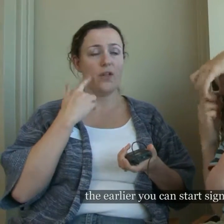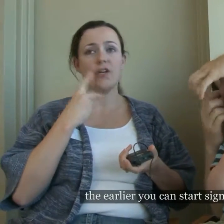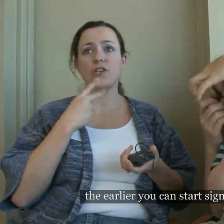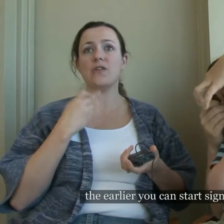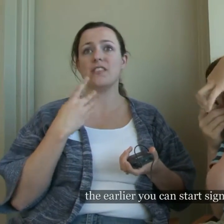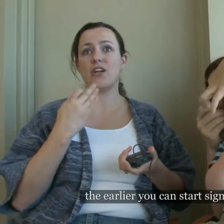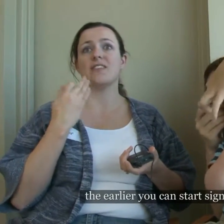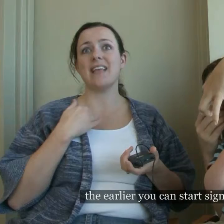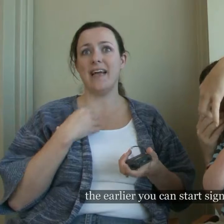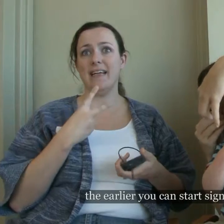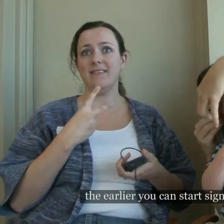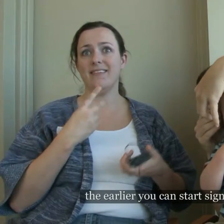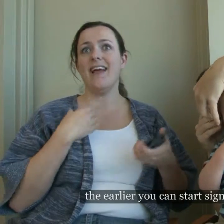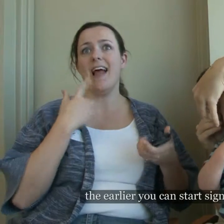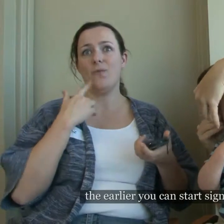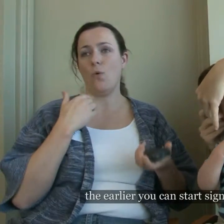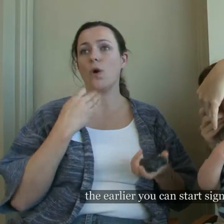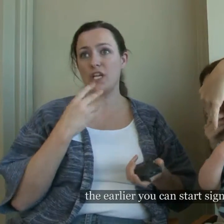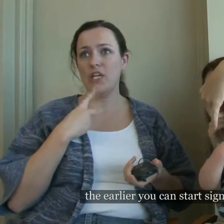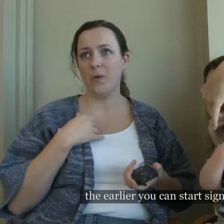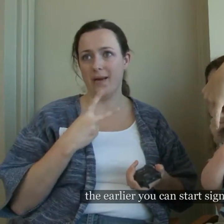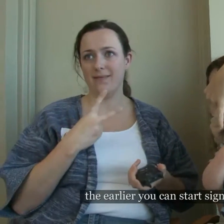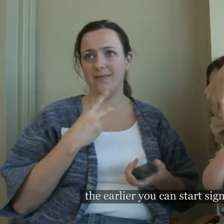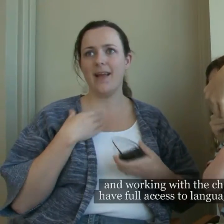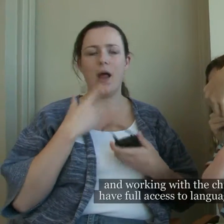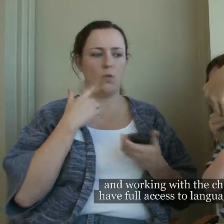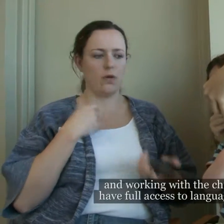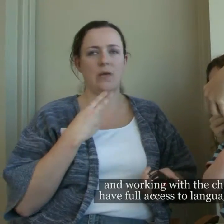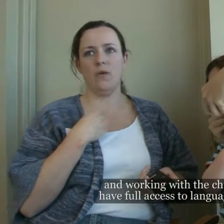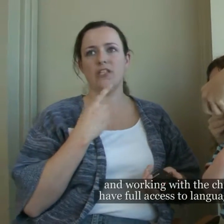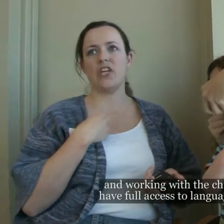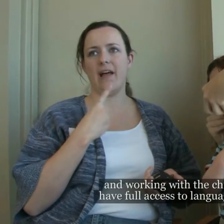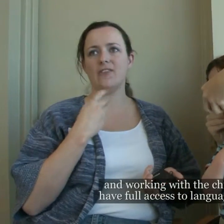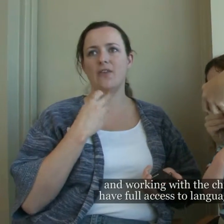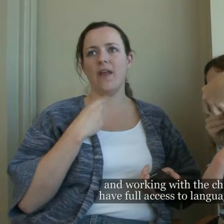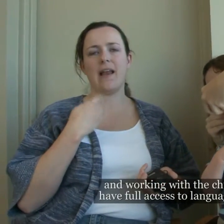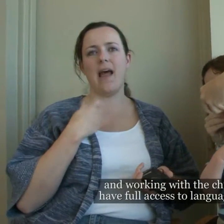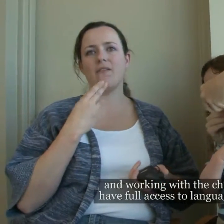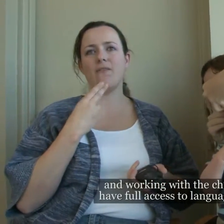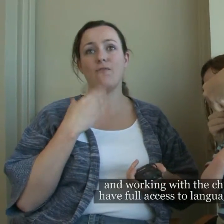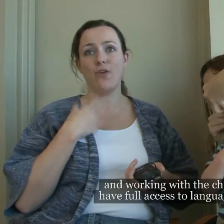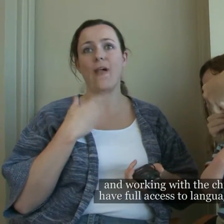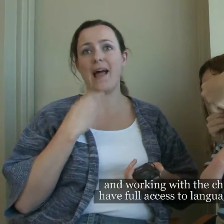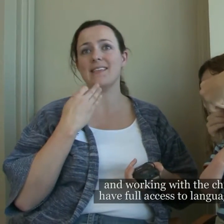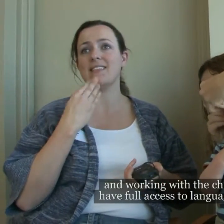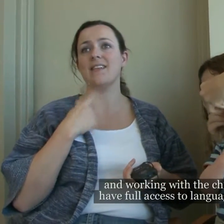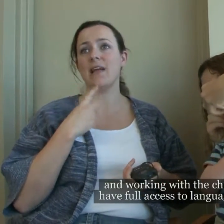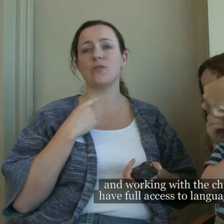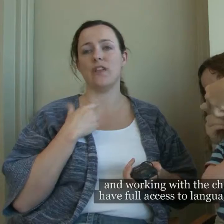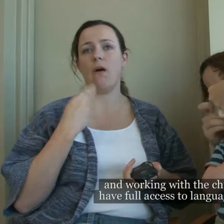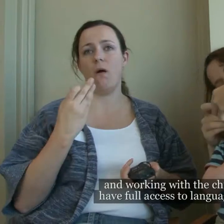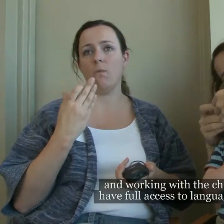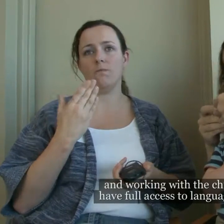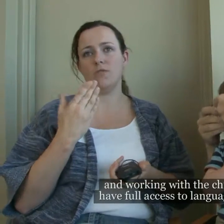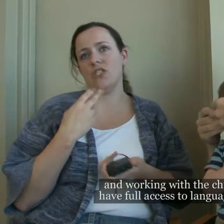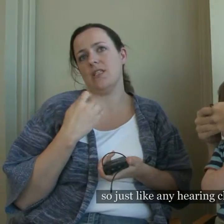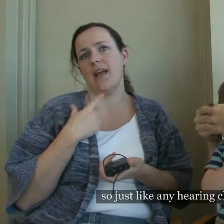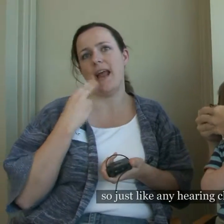earlier you can start signing or cueing and working with the child so they can have full access to language in the home, just like